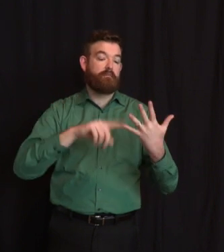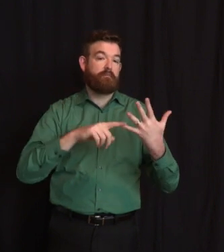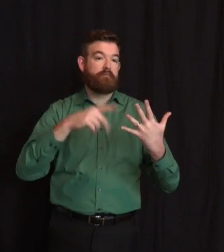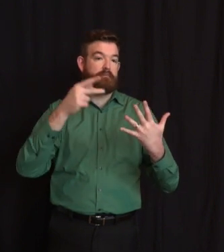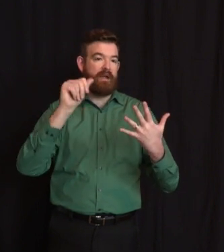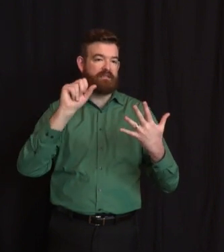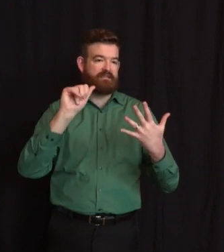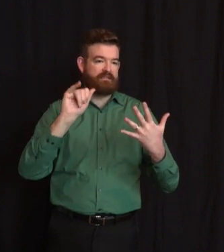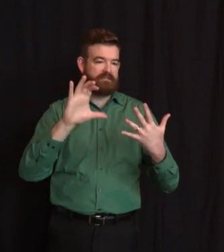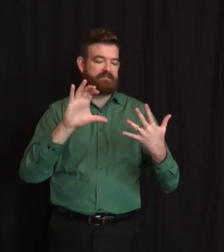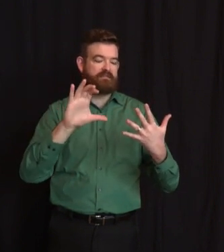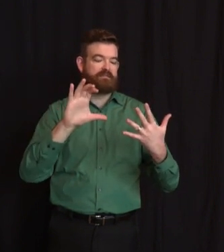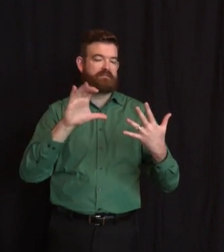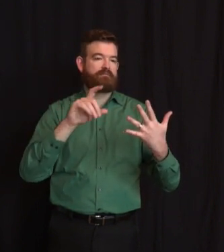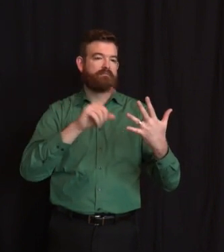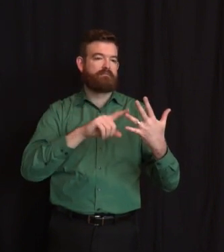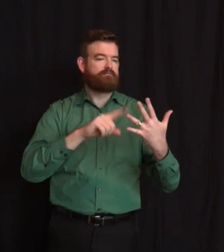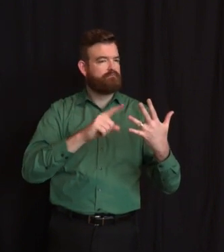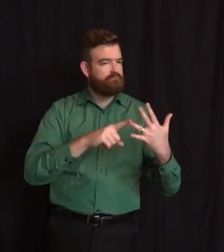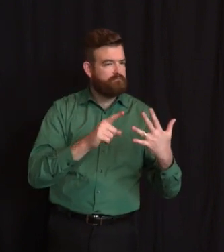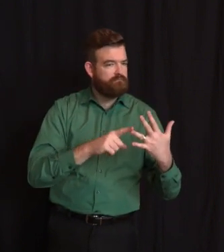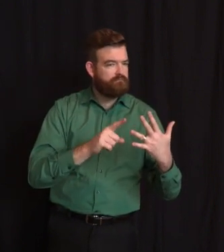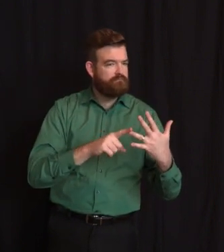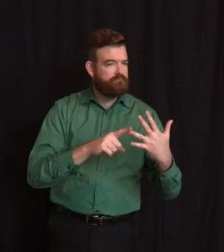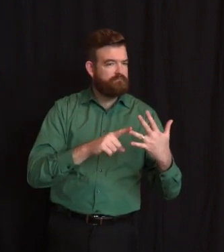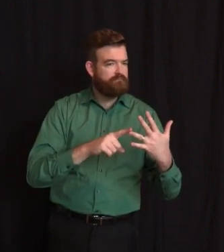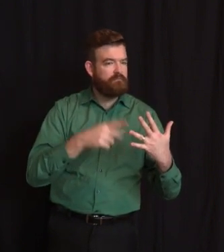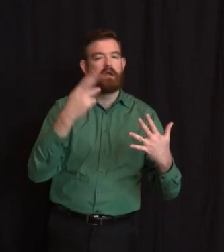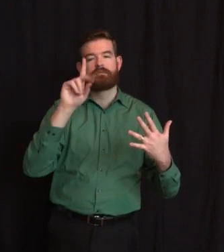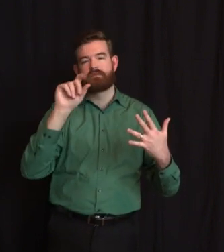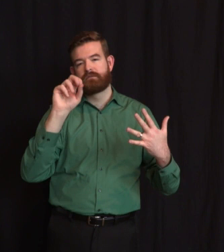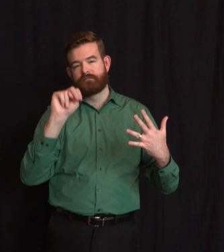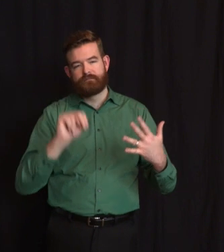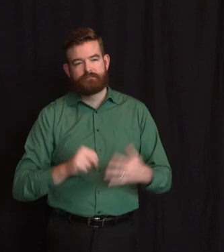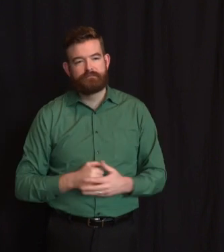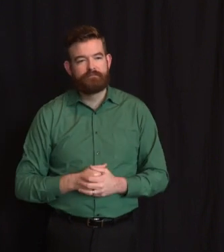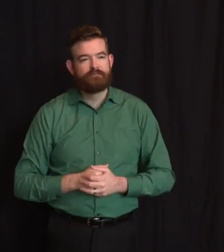Secondly, on veterans, Judy, is it still the case? I don't have my veterans daily in front of me.